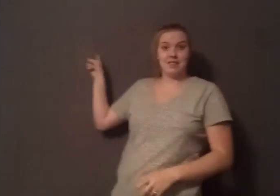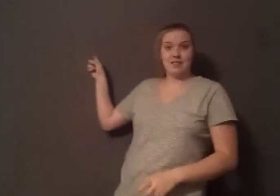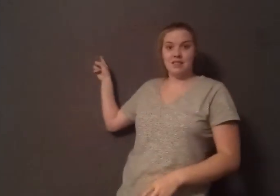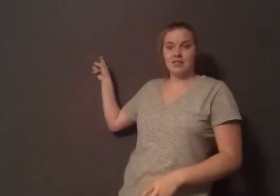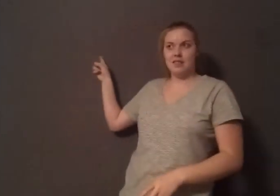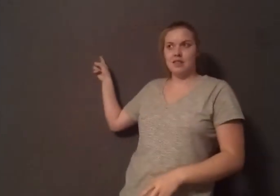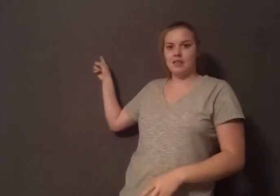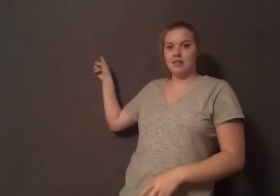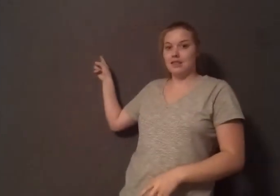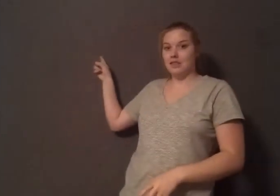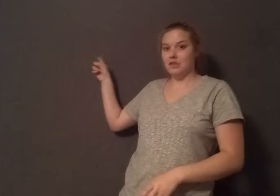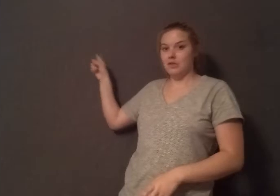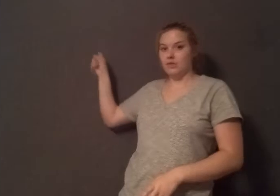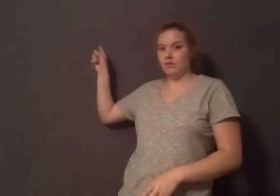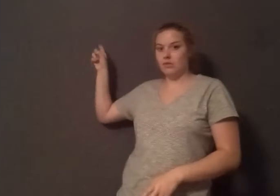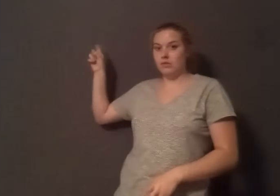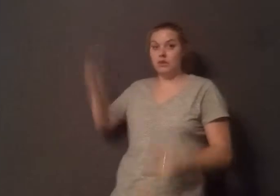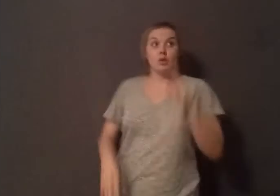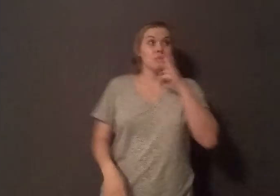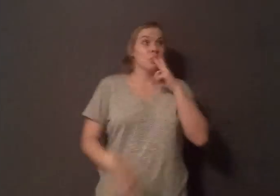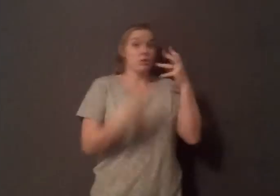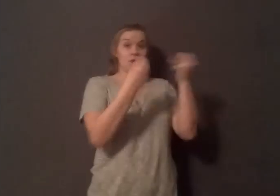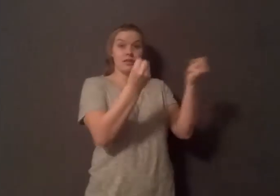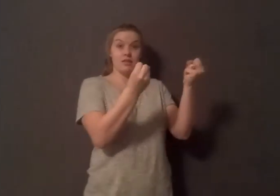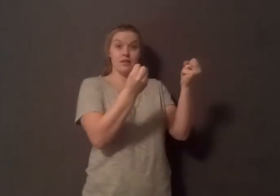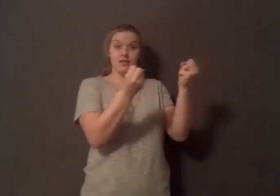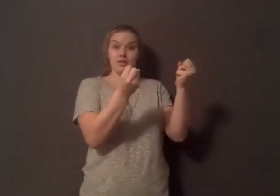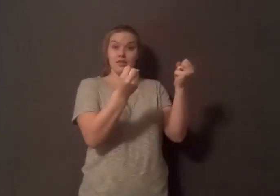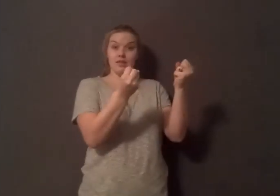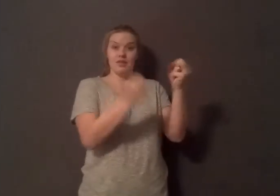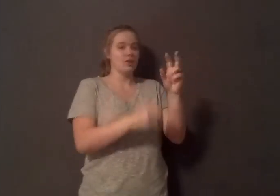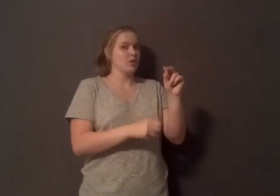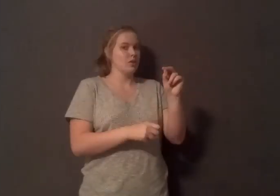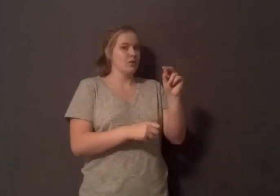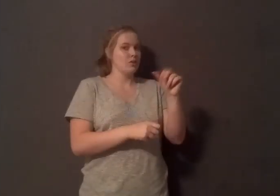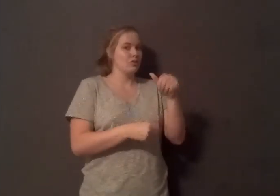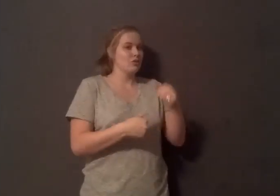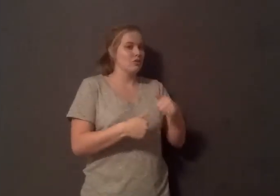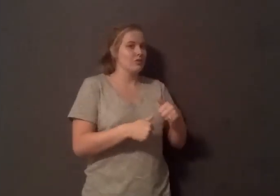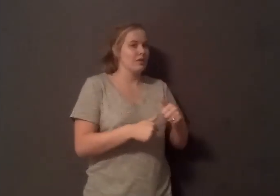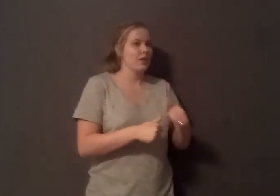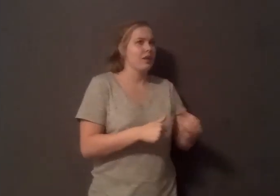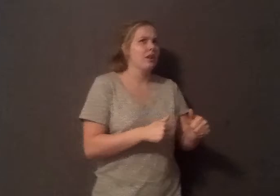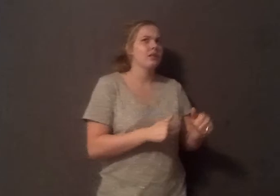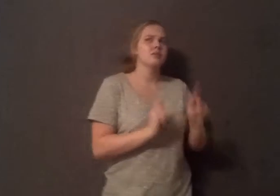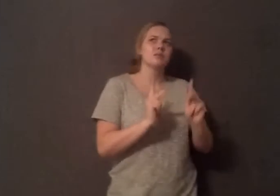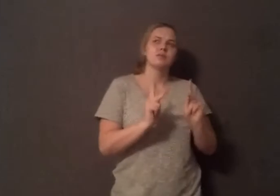to convince Americans that smoking was healthy. They just had to introduce doubt. Then they would win. If there's just enough